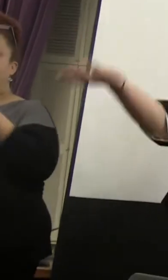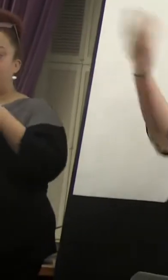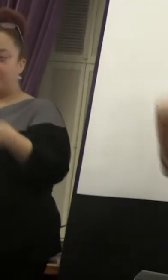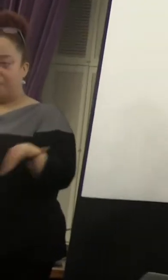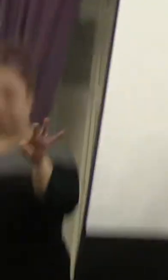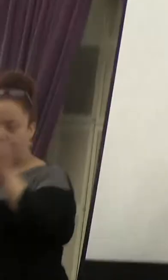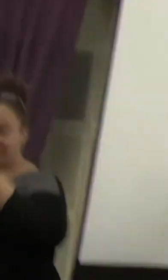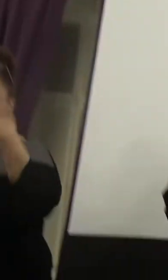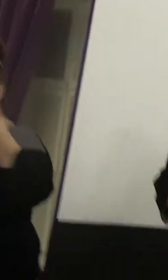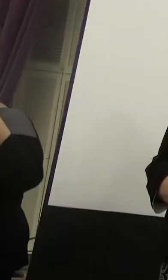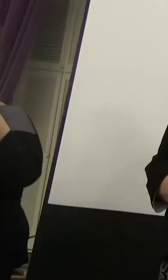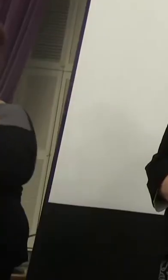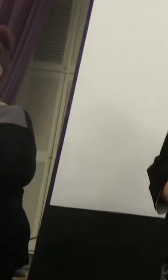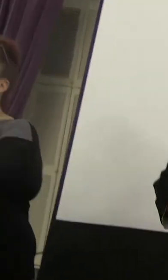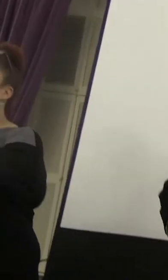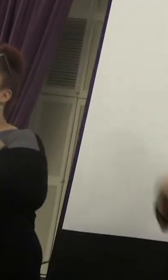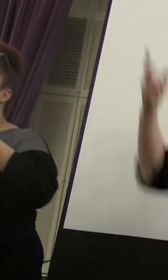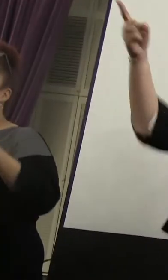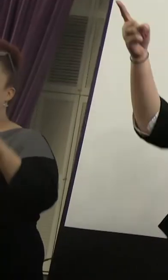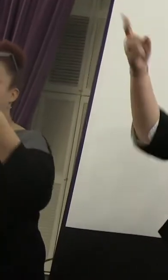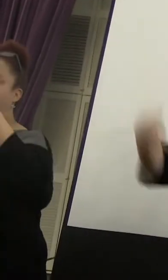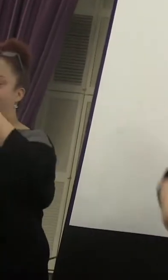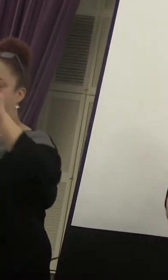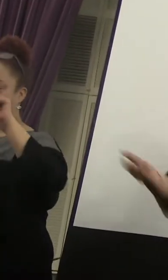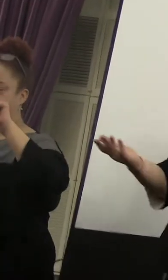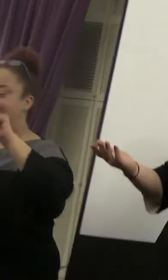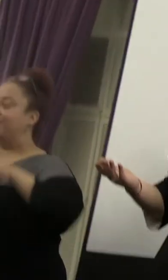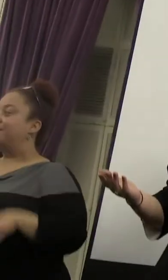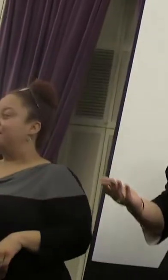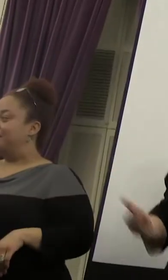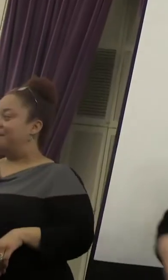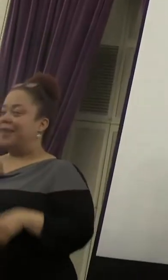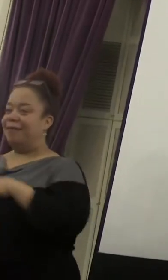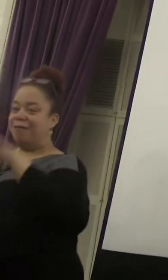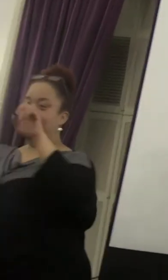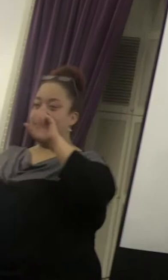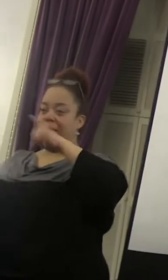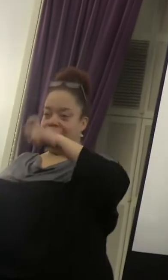Aging, and Independent Living. I'd like to invite her up to say a few words. If you'd like.